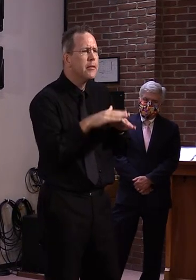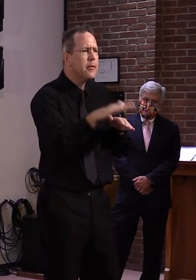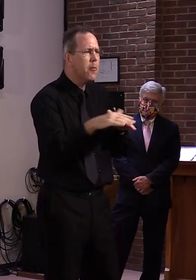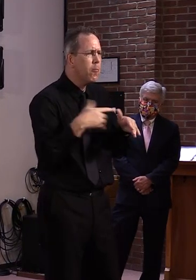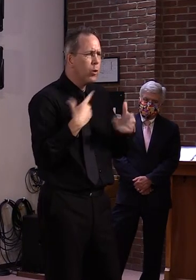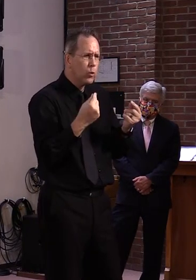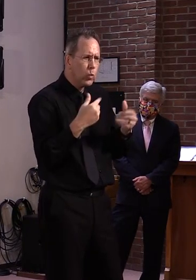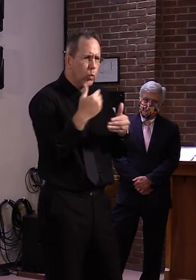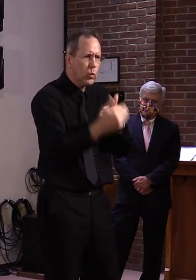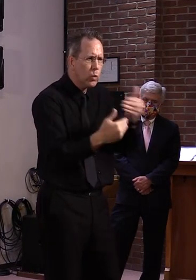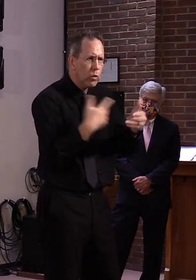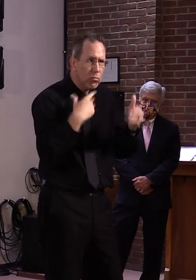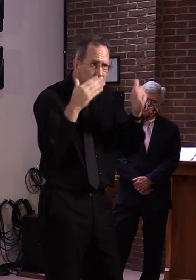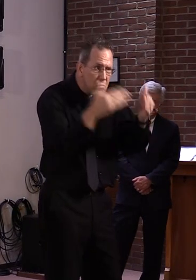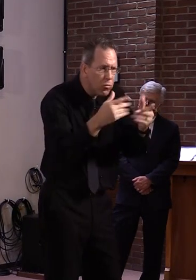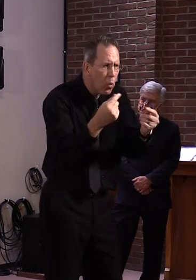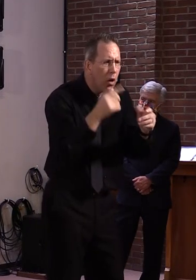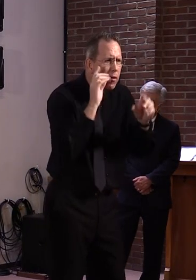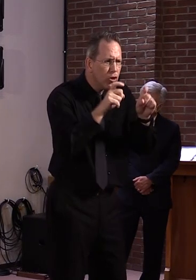Greg, the county courier.